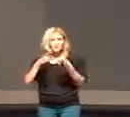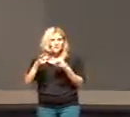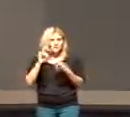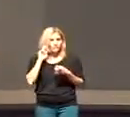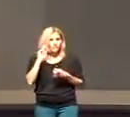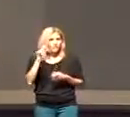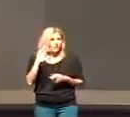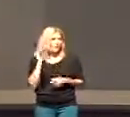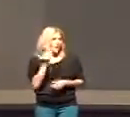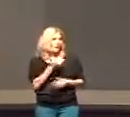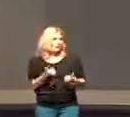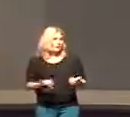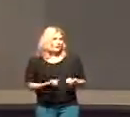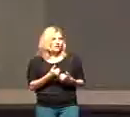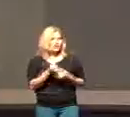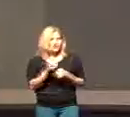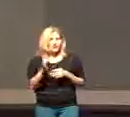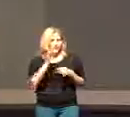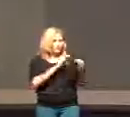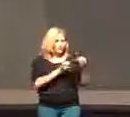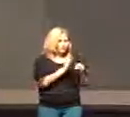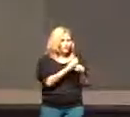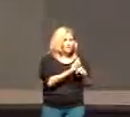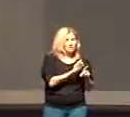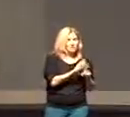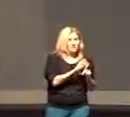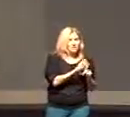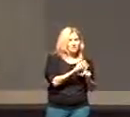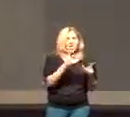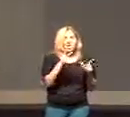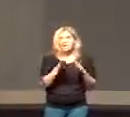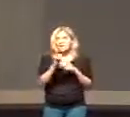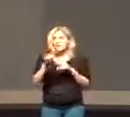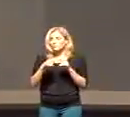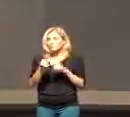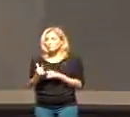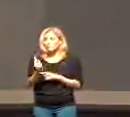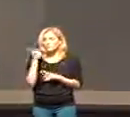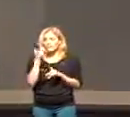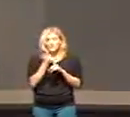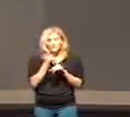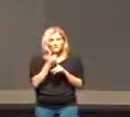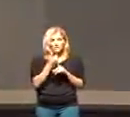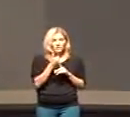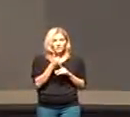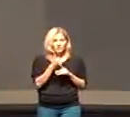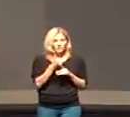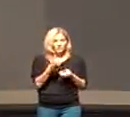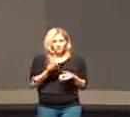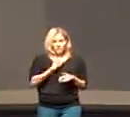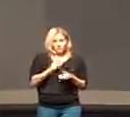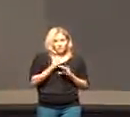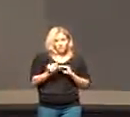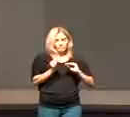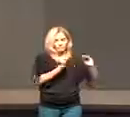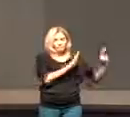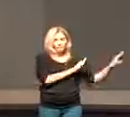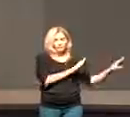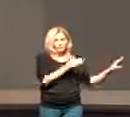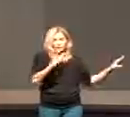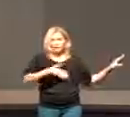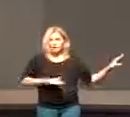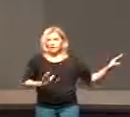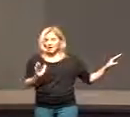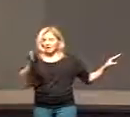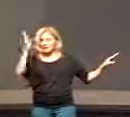for our life instead of making our own plans that's when we deny self we put ourselves on the back burner and we allow